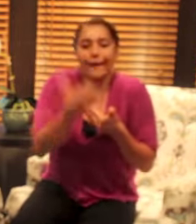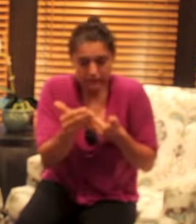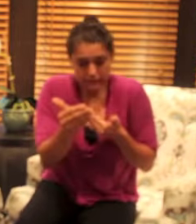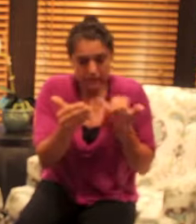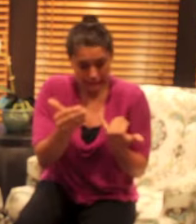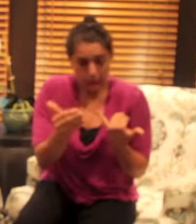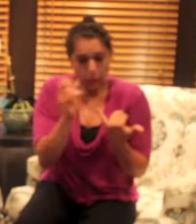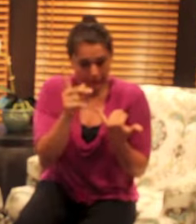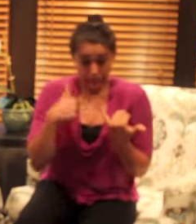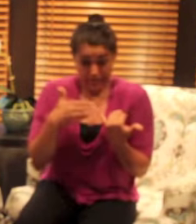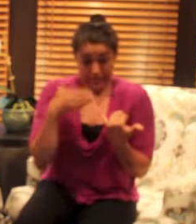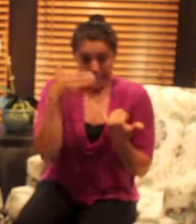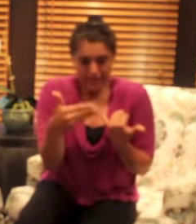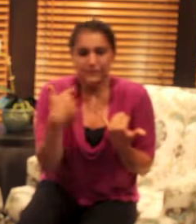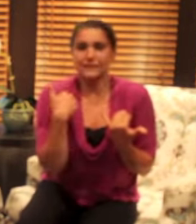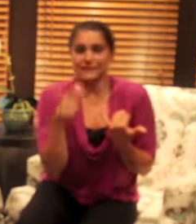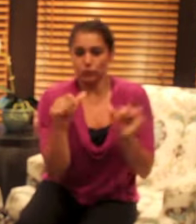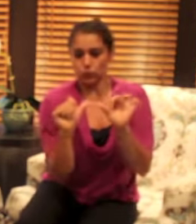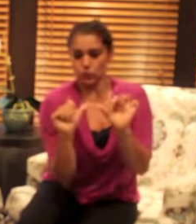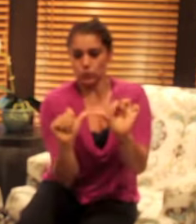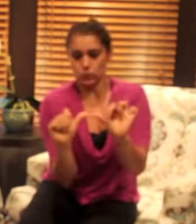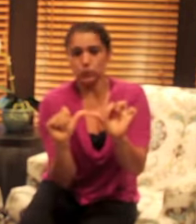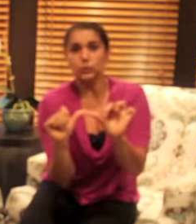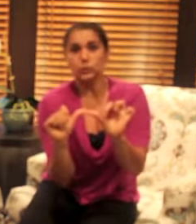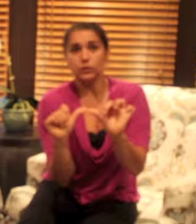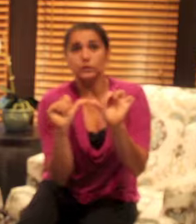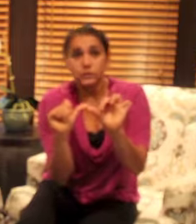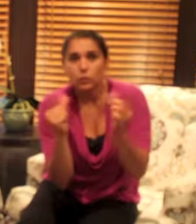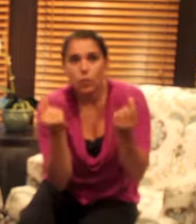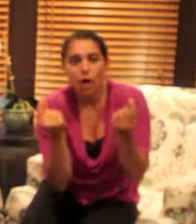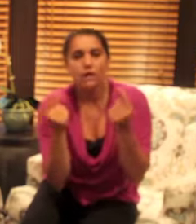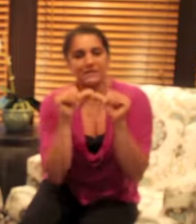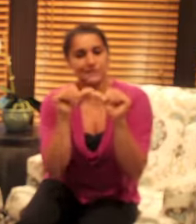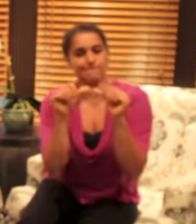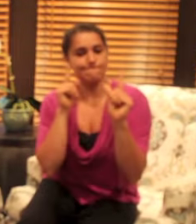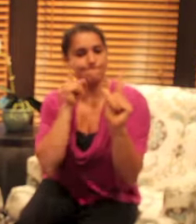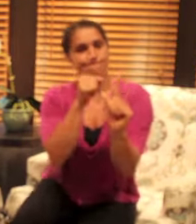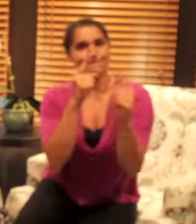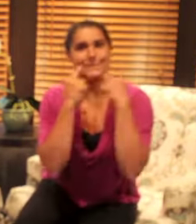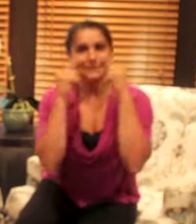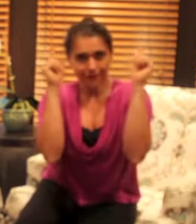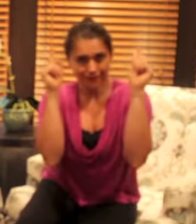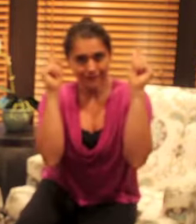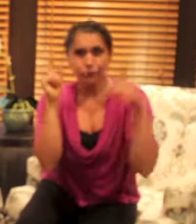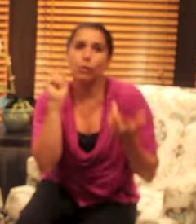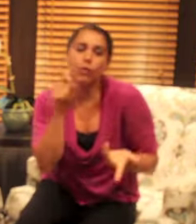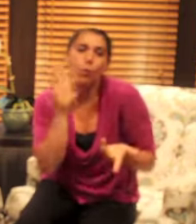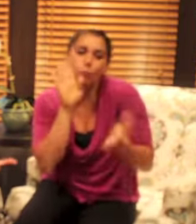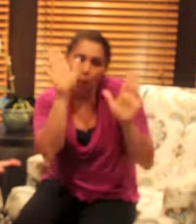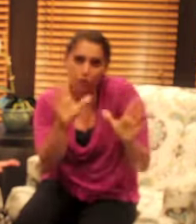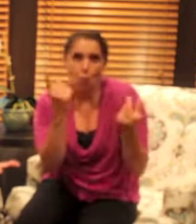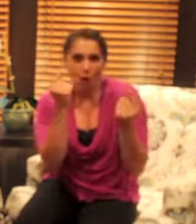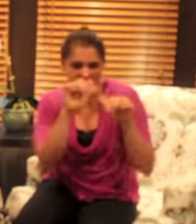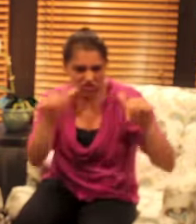that is gonna keep me on track and propel me towards success so even though it would be awesome to have a challenge that